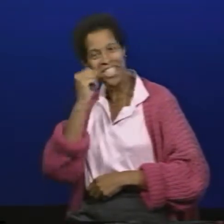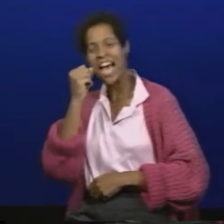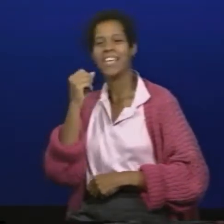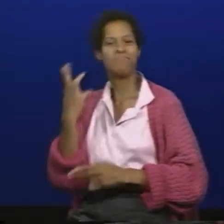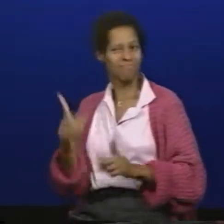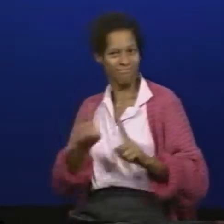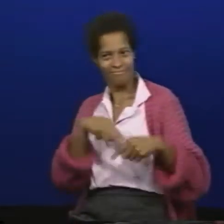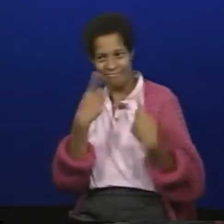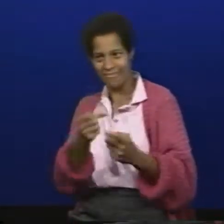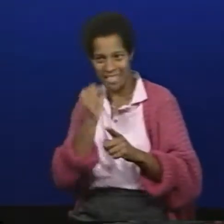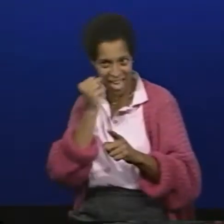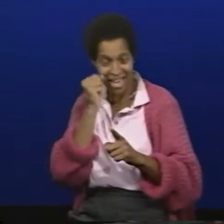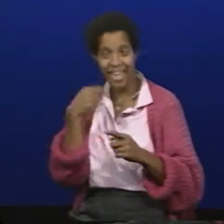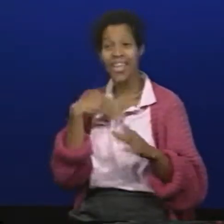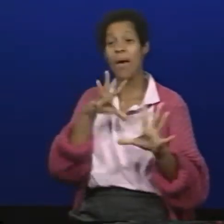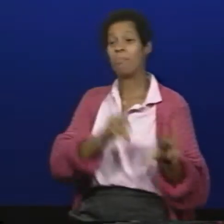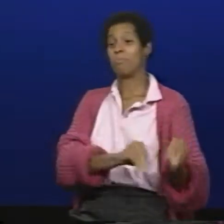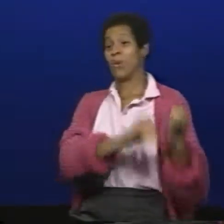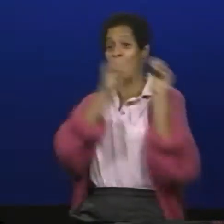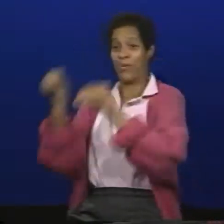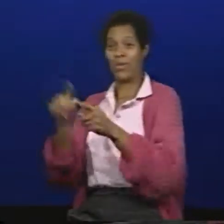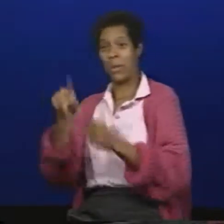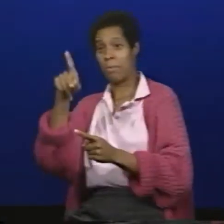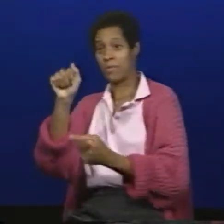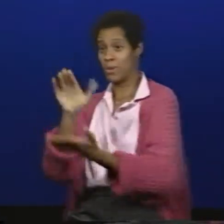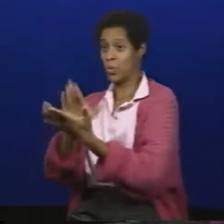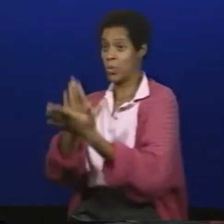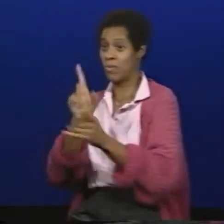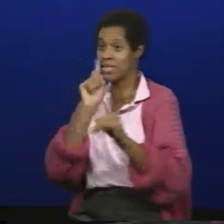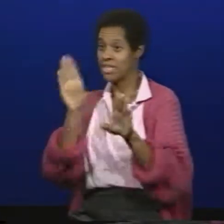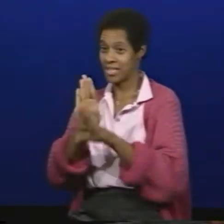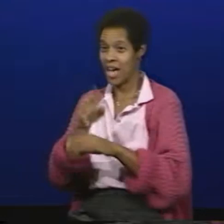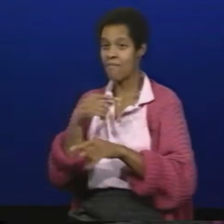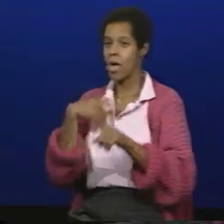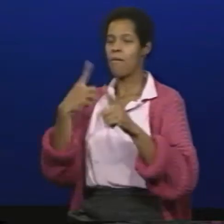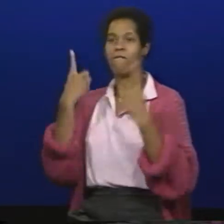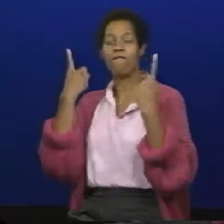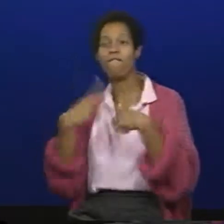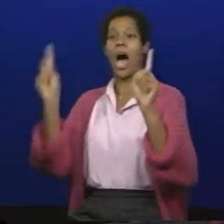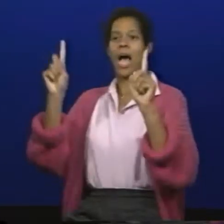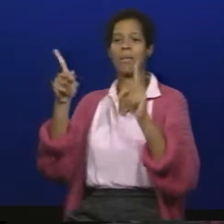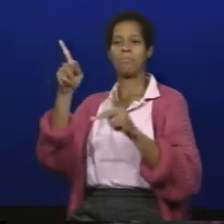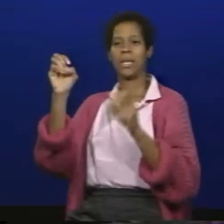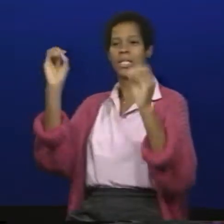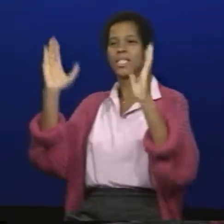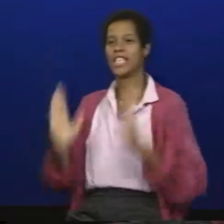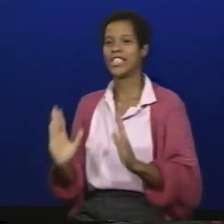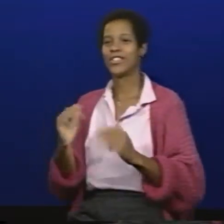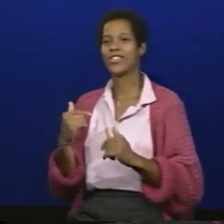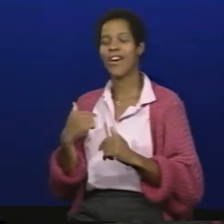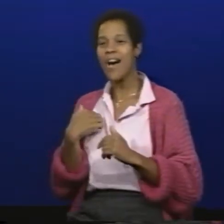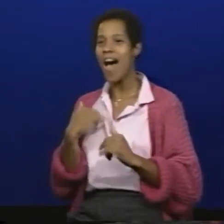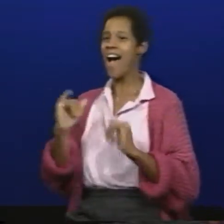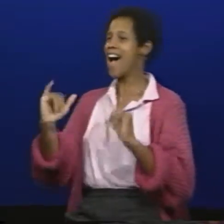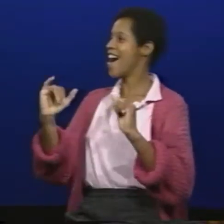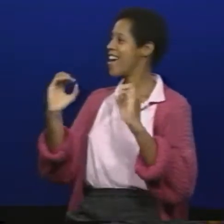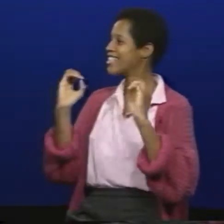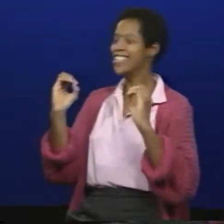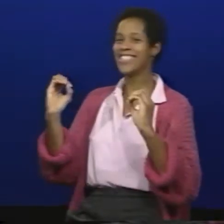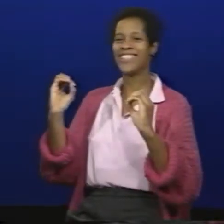sign and that's on the side of my face because I kind of smile a lot well then when I went back to I decided to leave the school